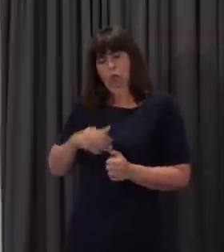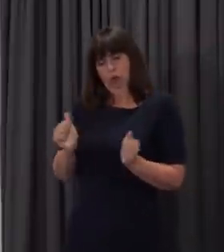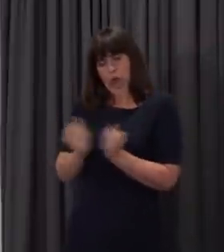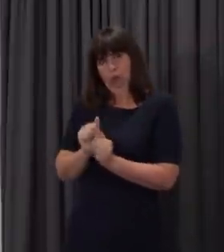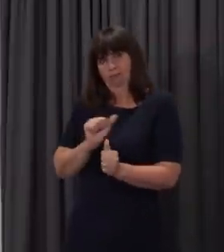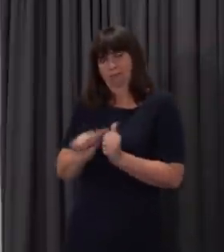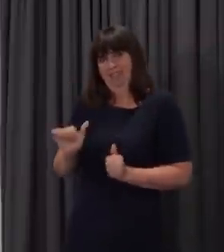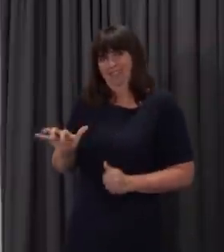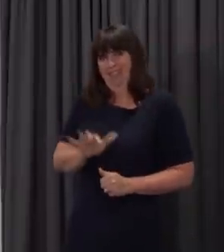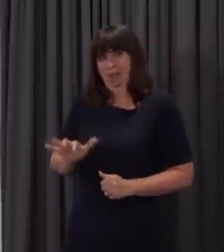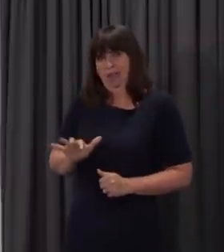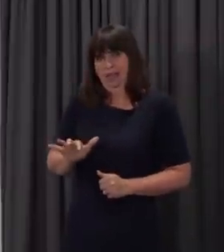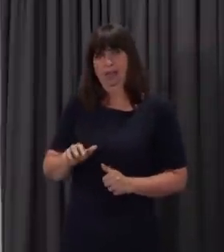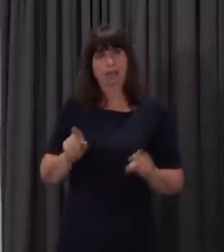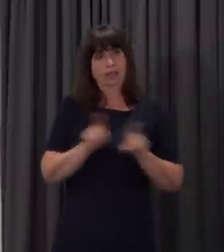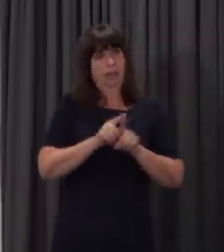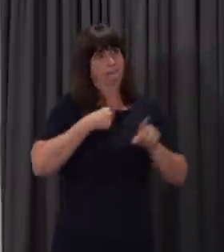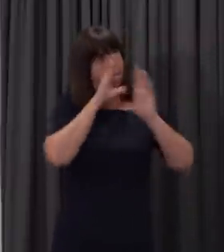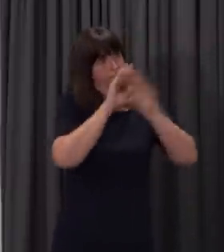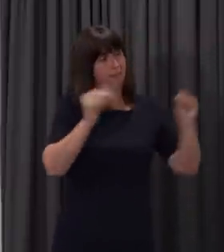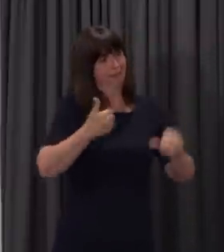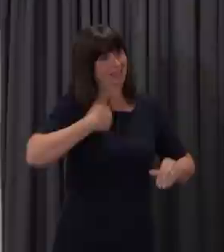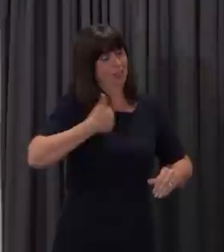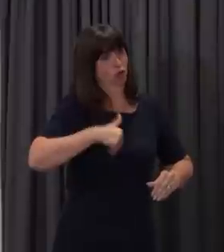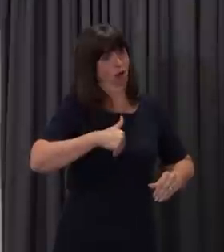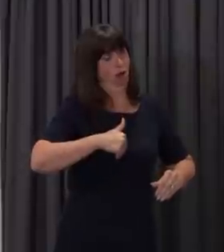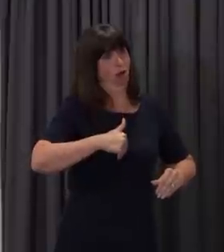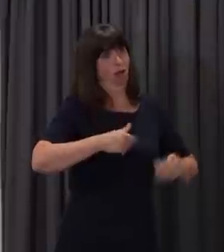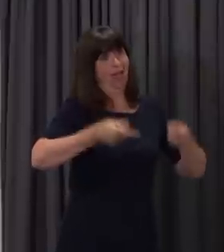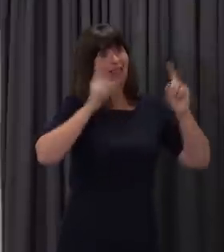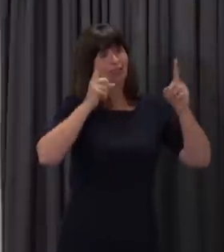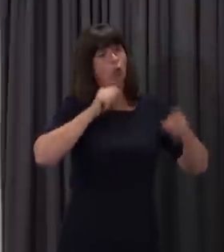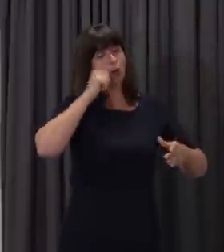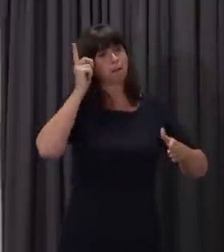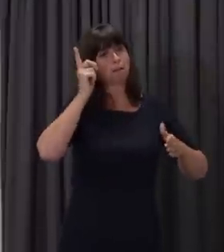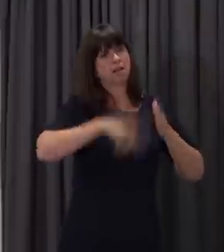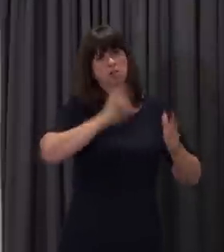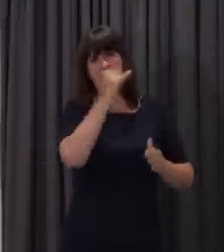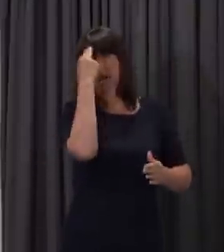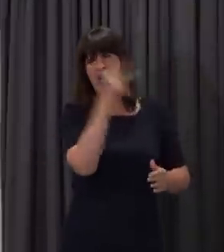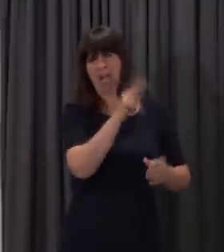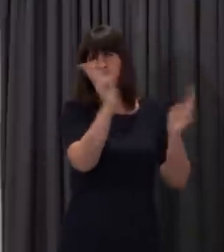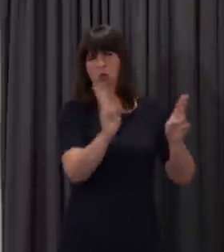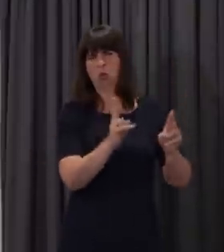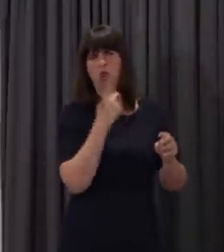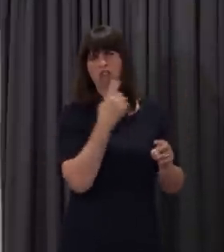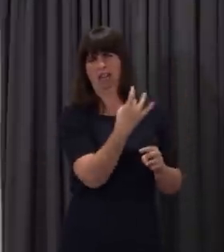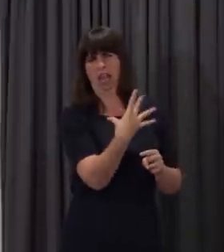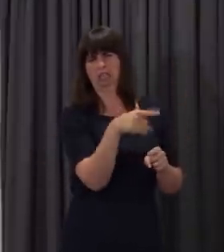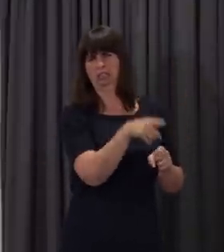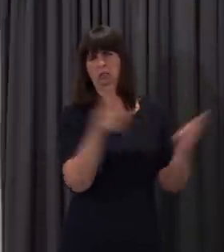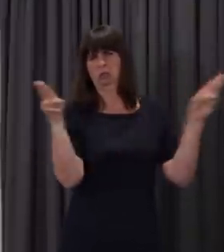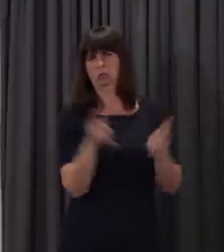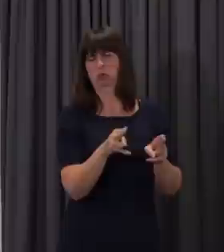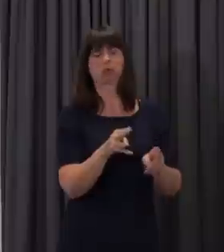teachers and headteachers that their schools will not be held accountable for the number of children who attend, who choose to